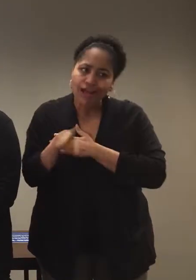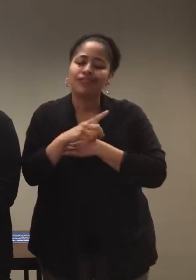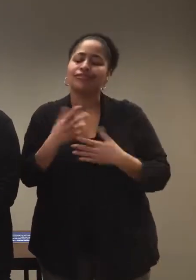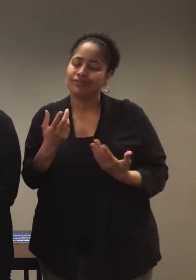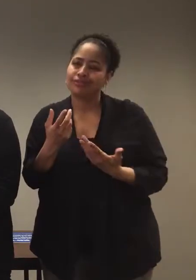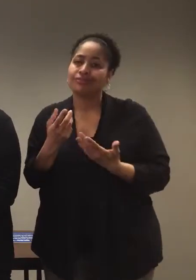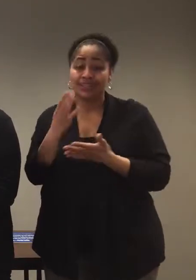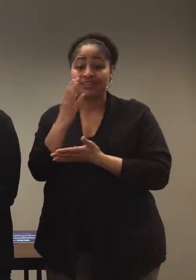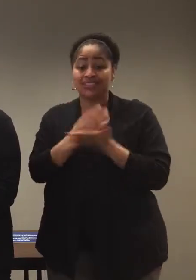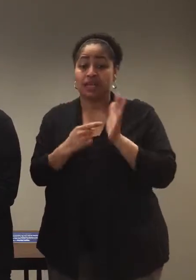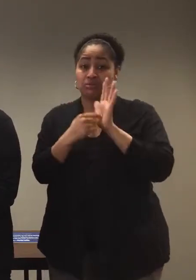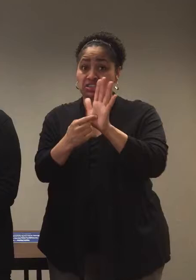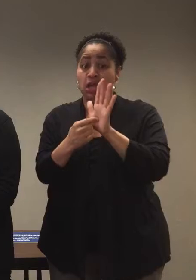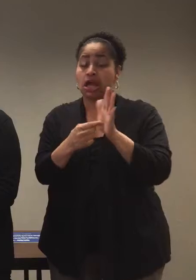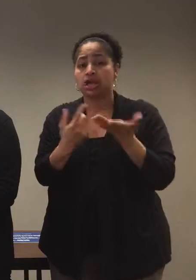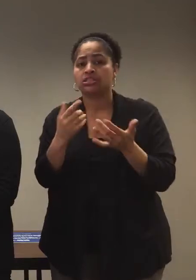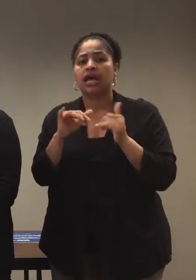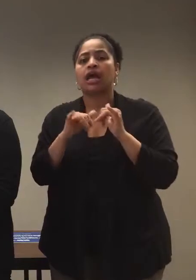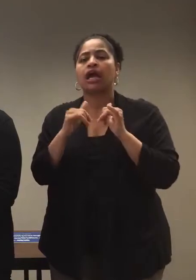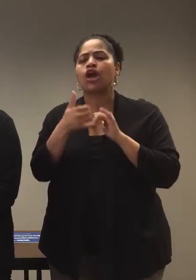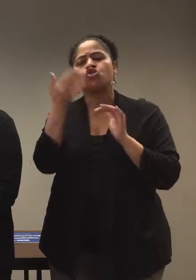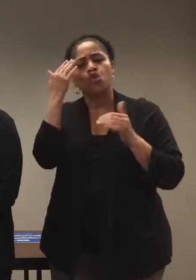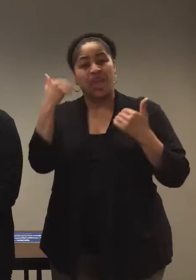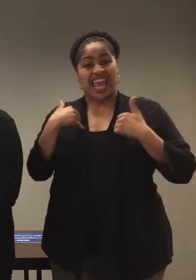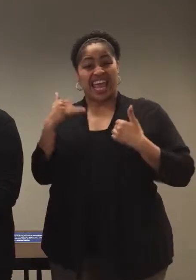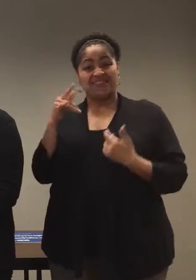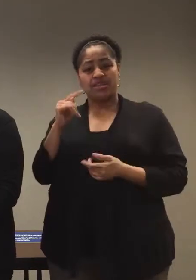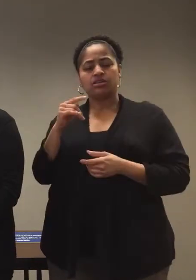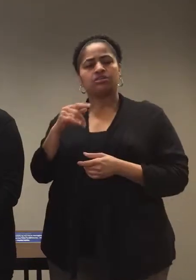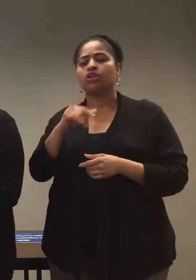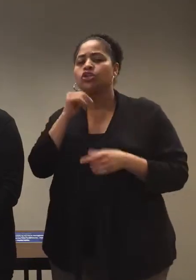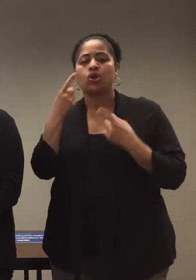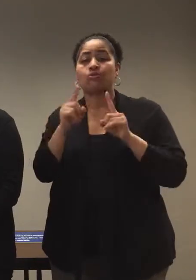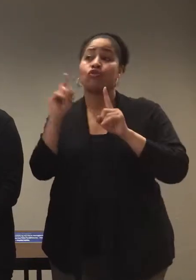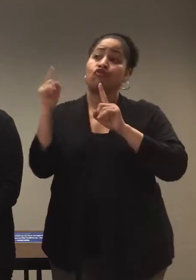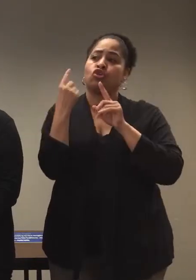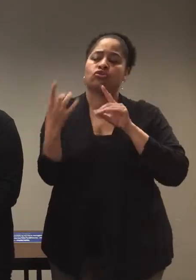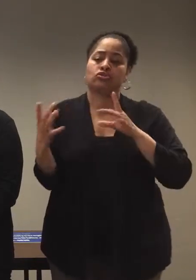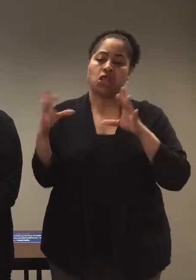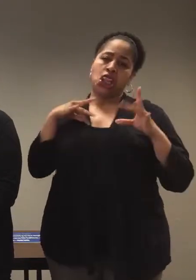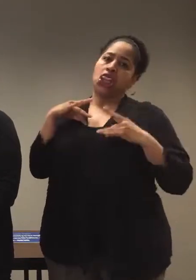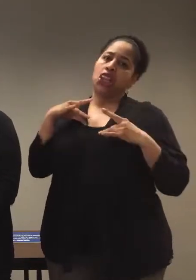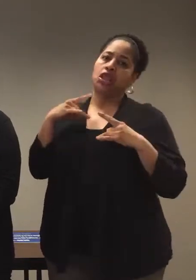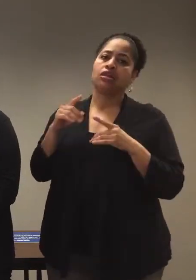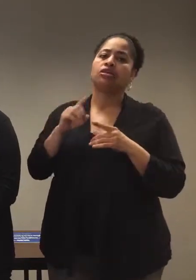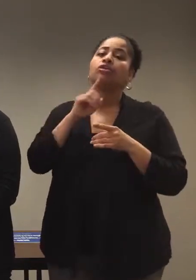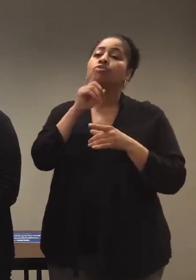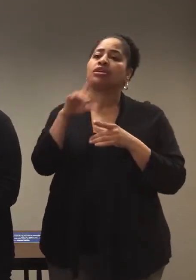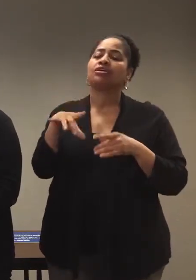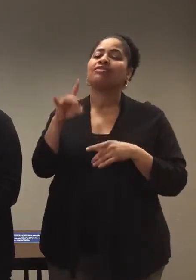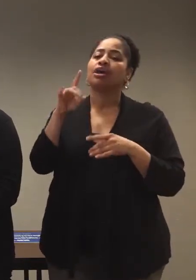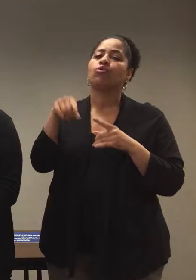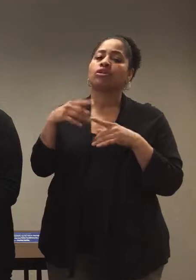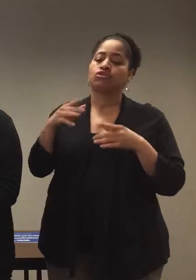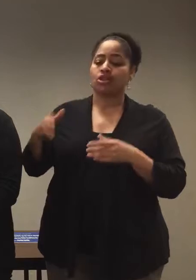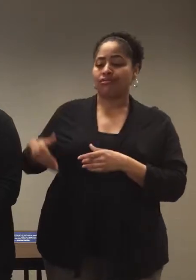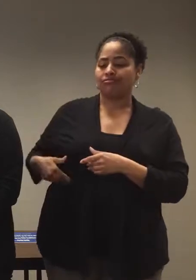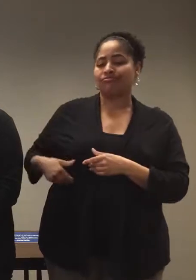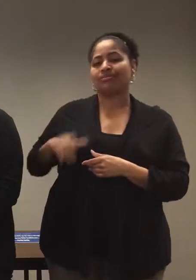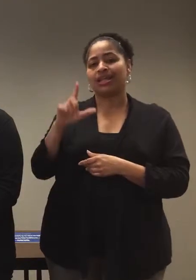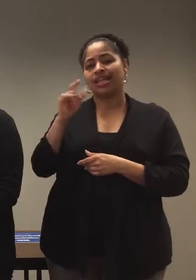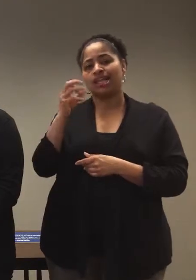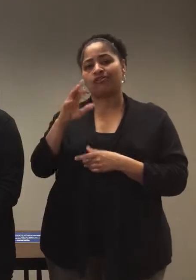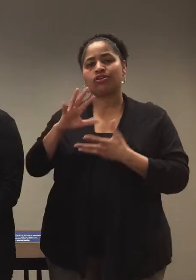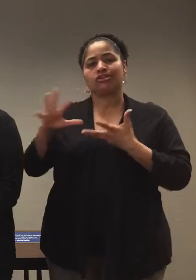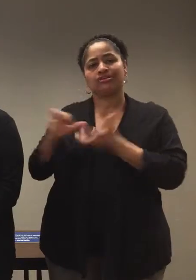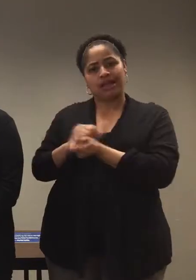some of the signs and symptoms of having the virus don't happen when you actually get it. It happens when your liver becomes damaged. So you can have yellowing of